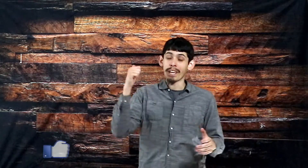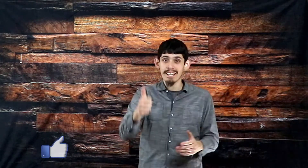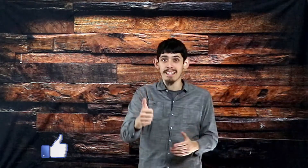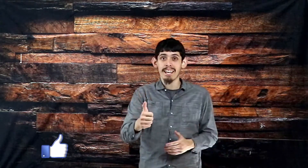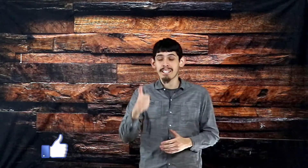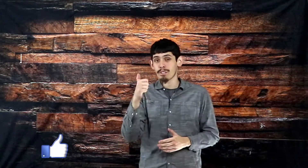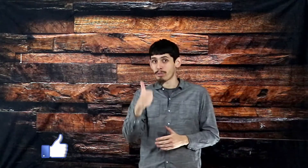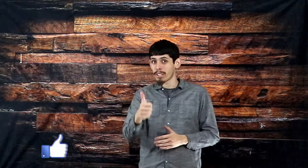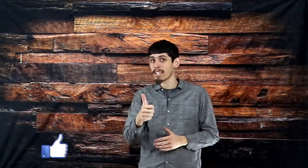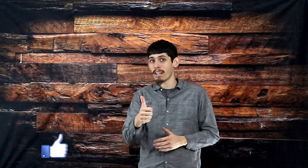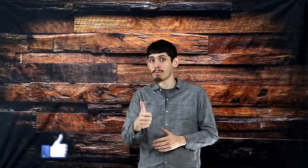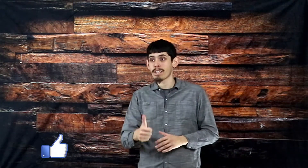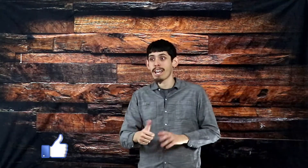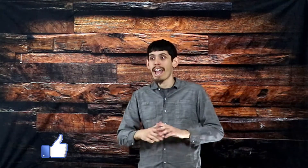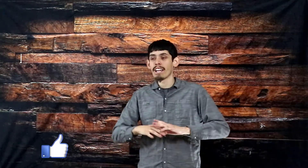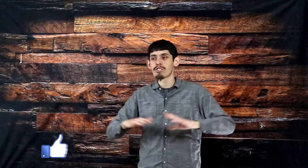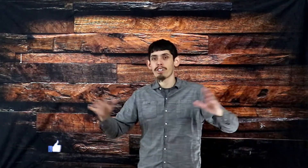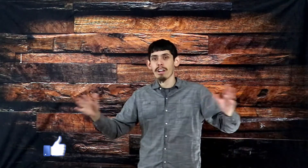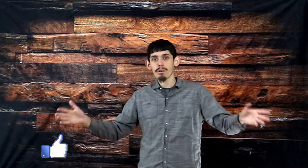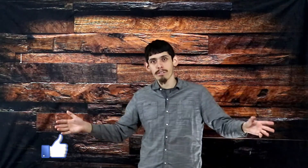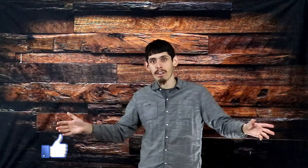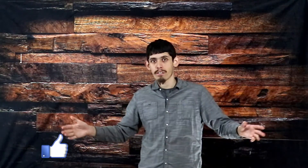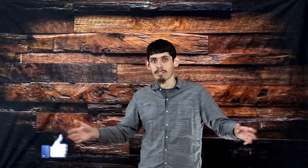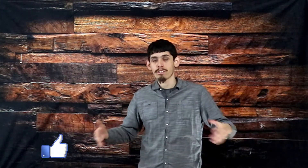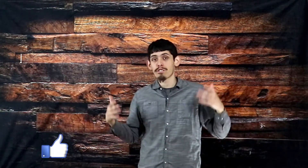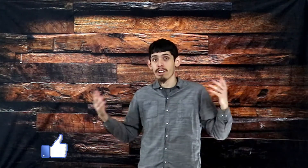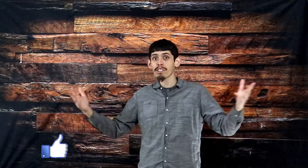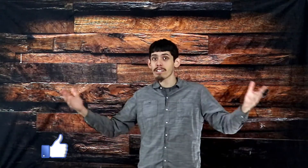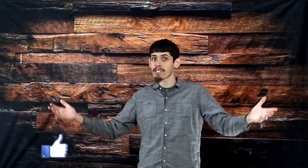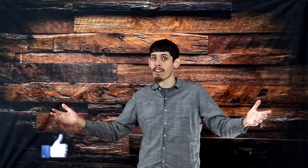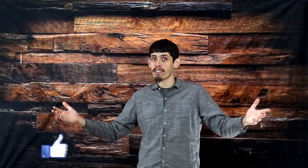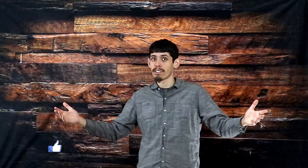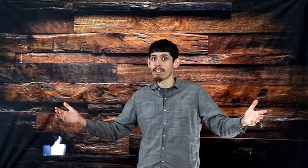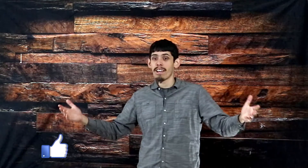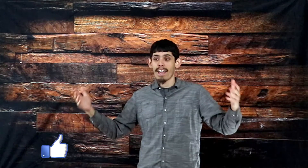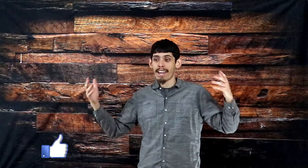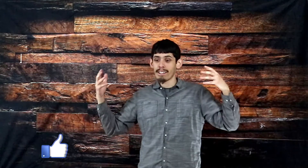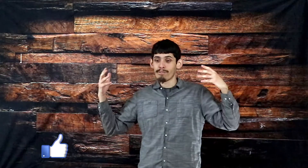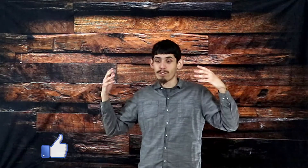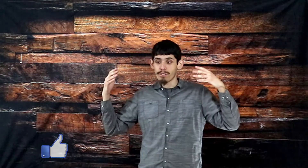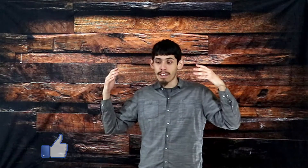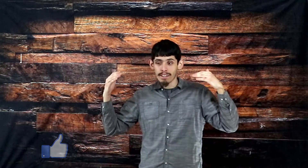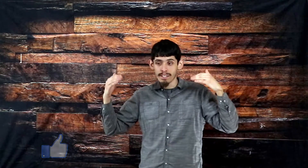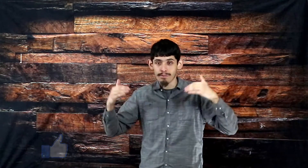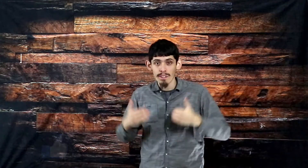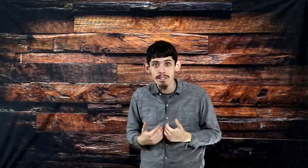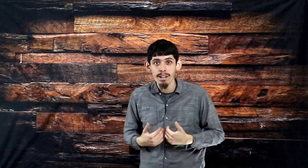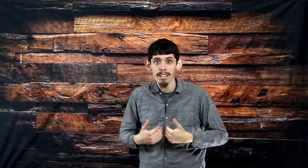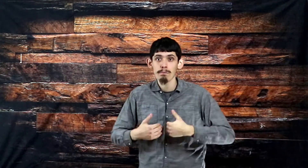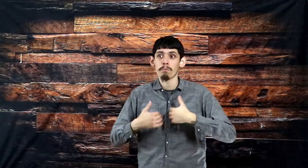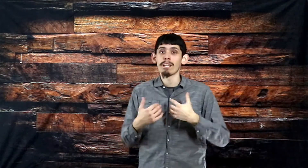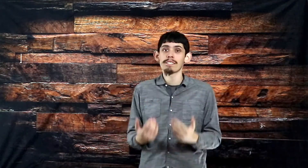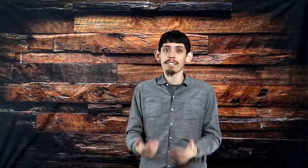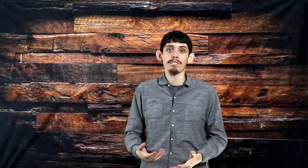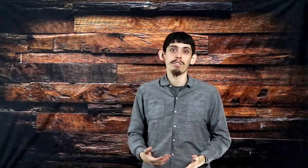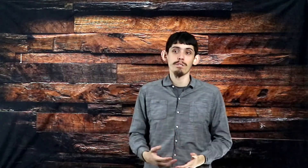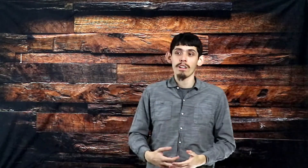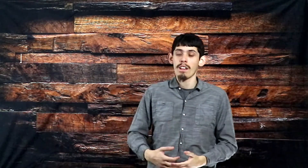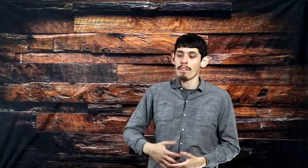hit like, because it really helps. And share it with others, because sharing is caring. And if this video has been a blessing to you, then